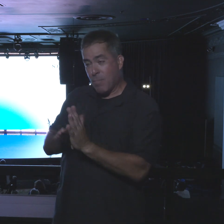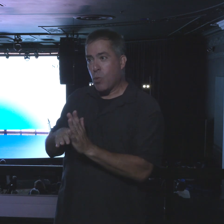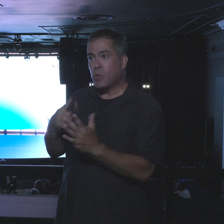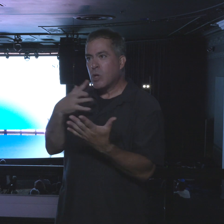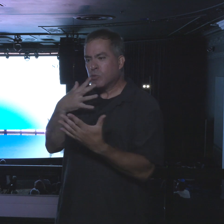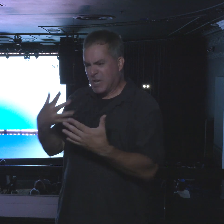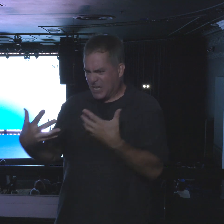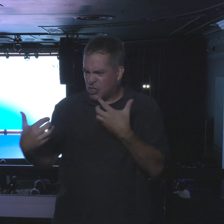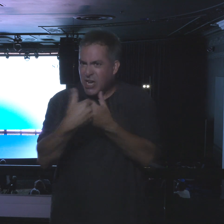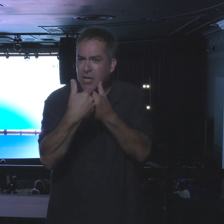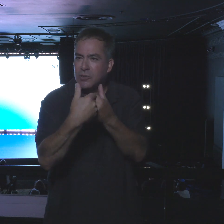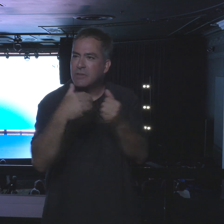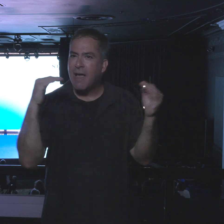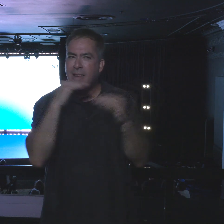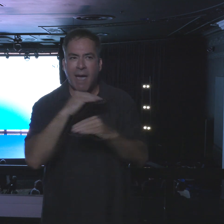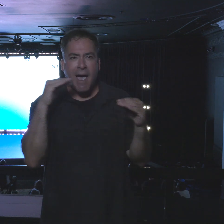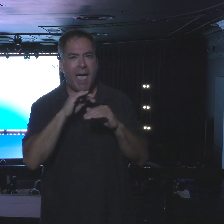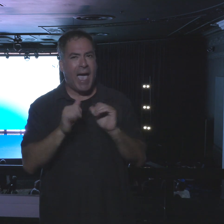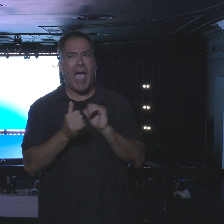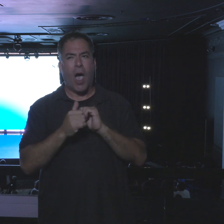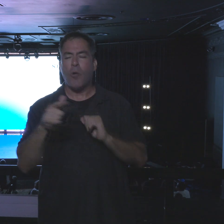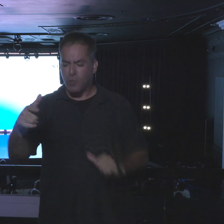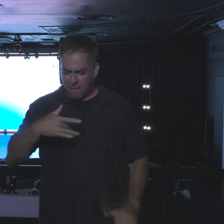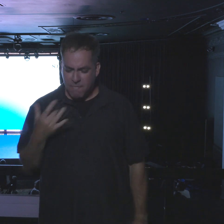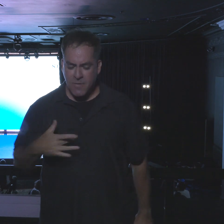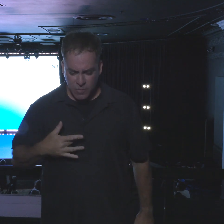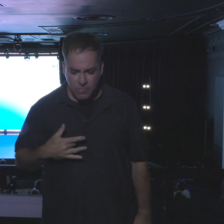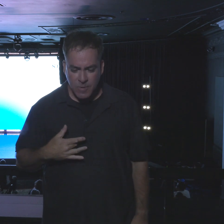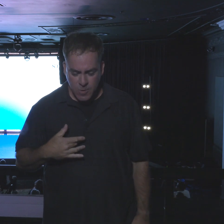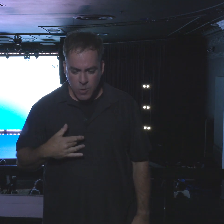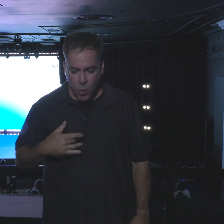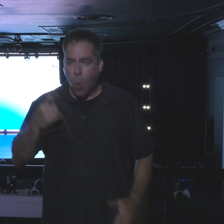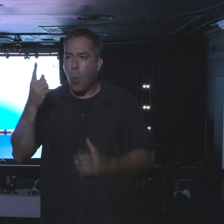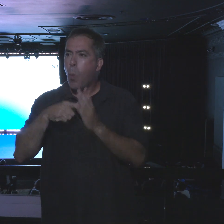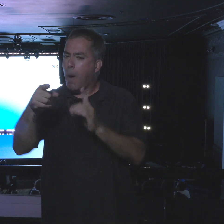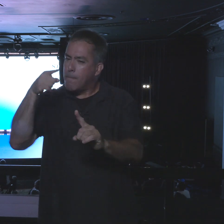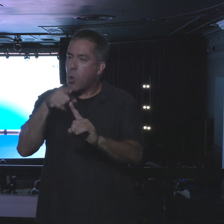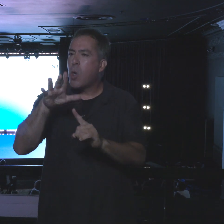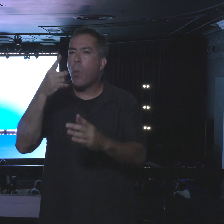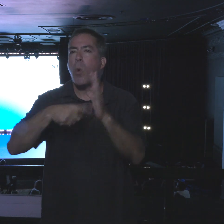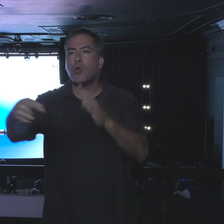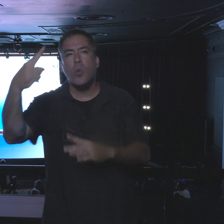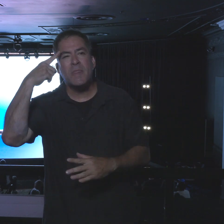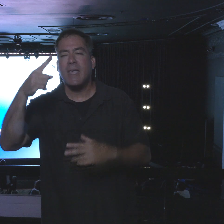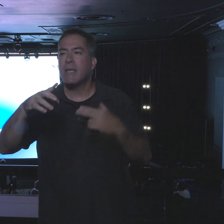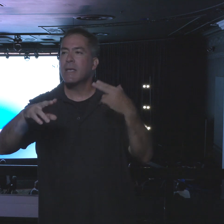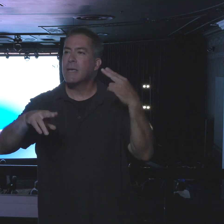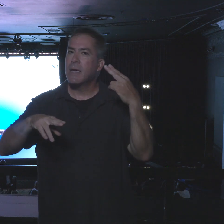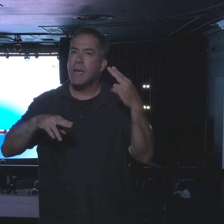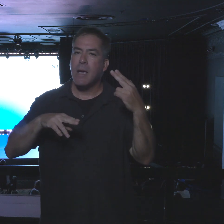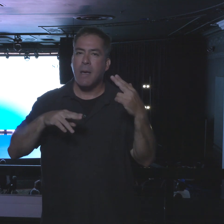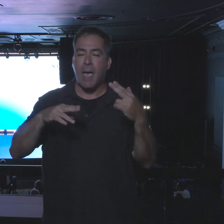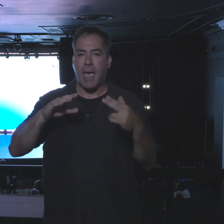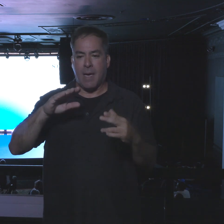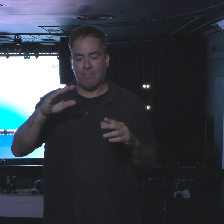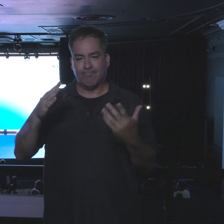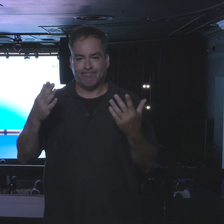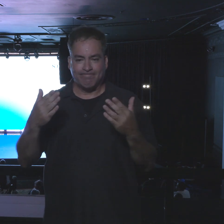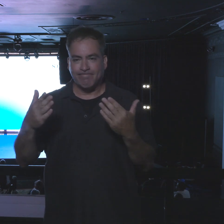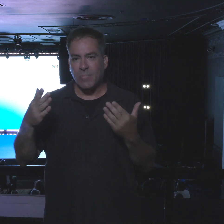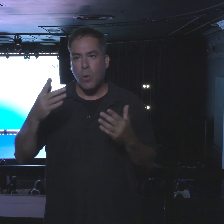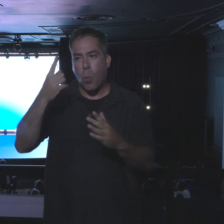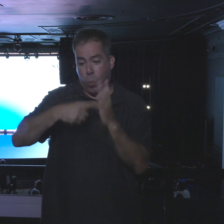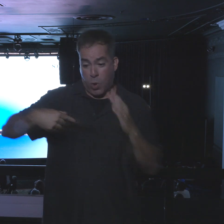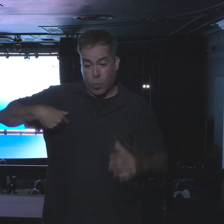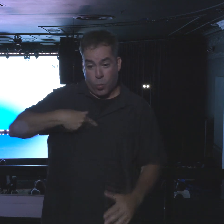challenge the lies by holding up what we think against God's truth. What we